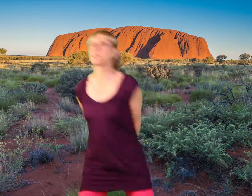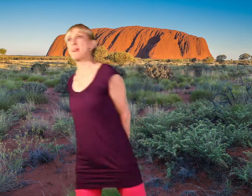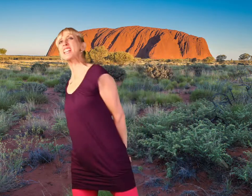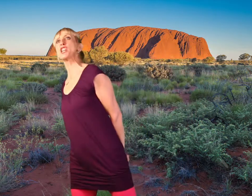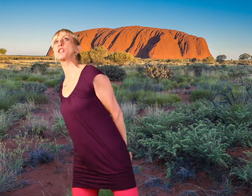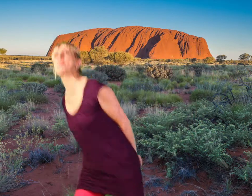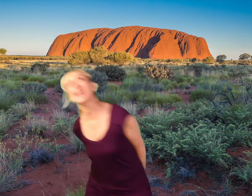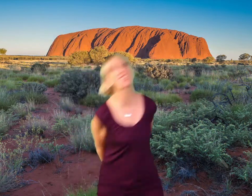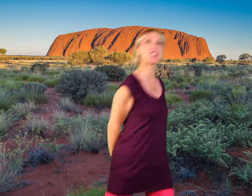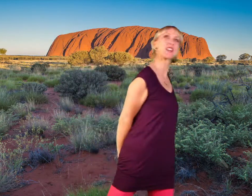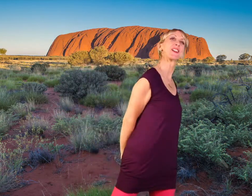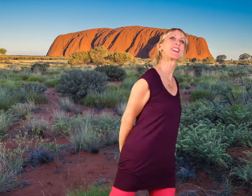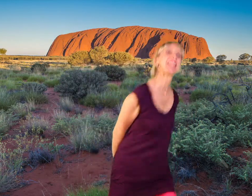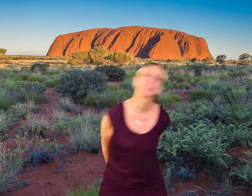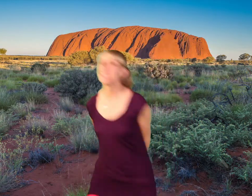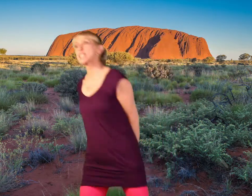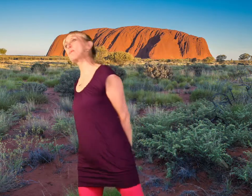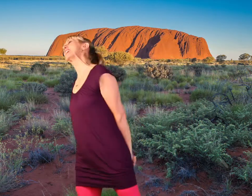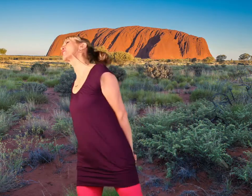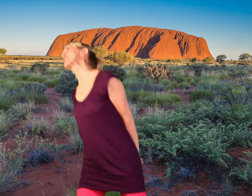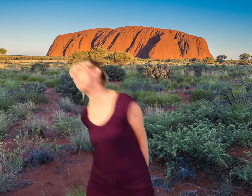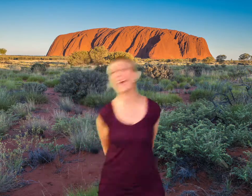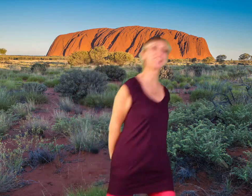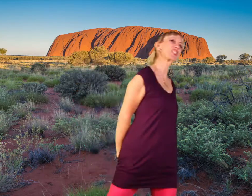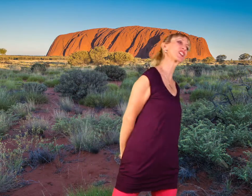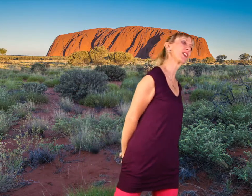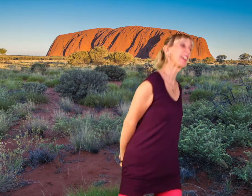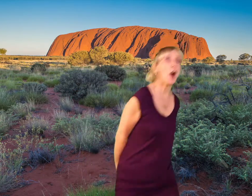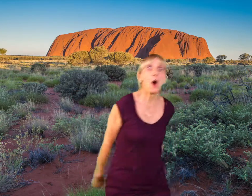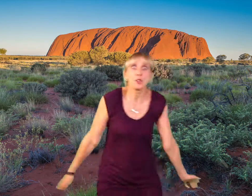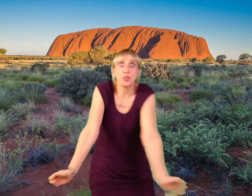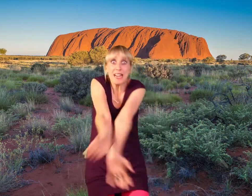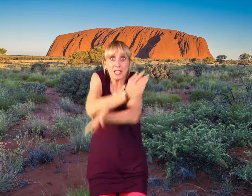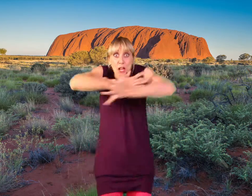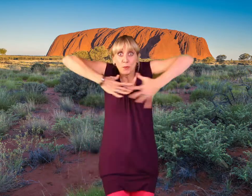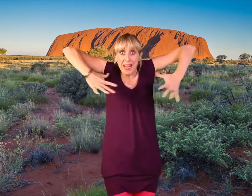Splish, splash. Splish, splash. Stretch those wings.